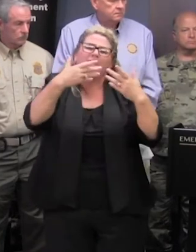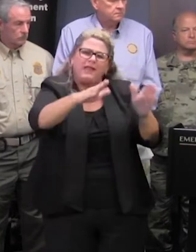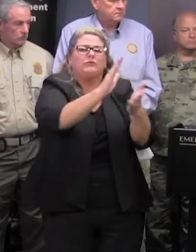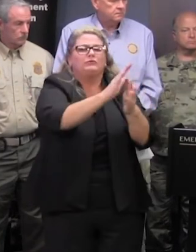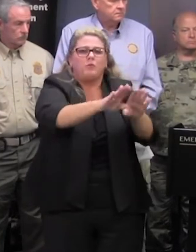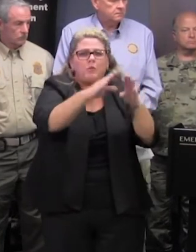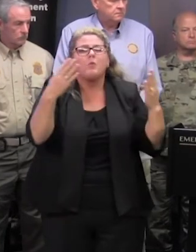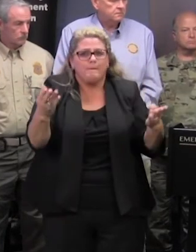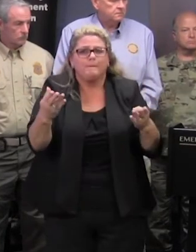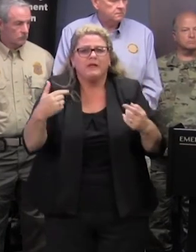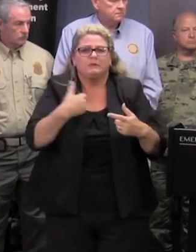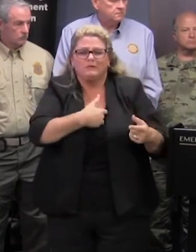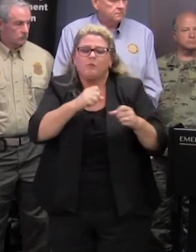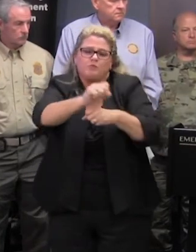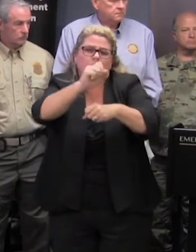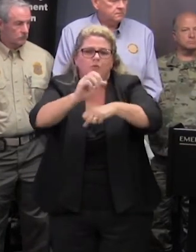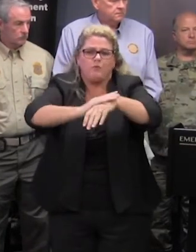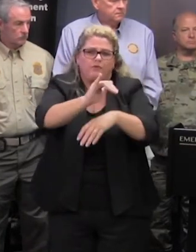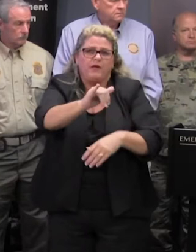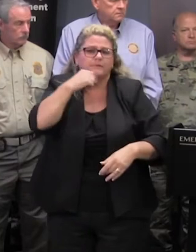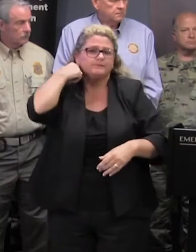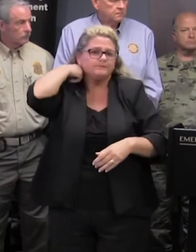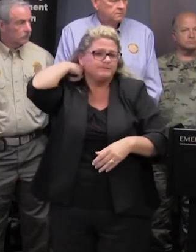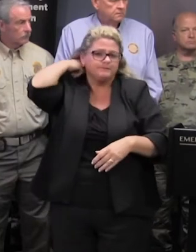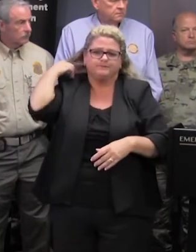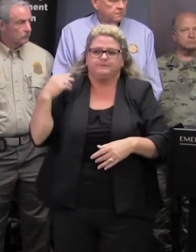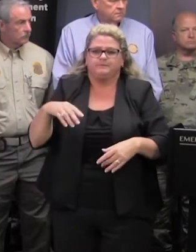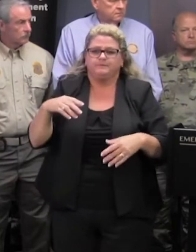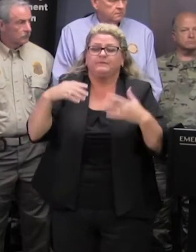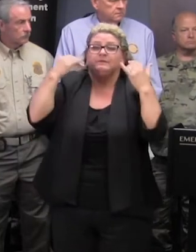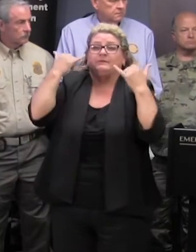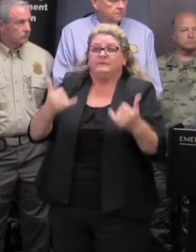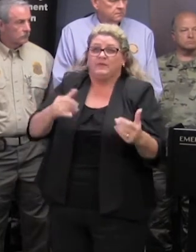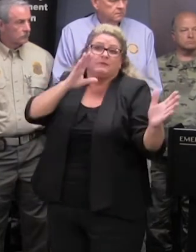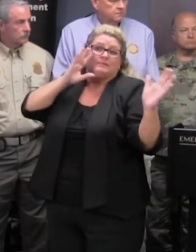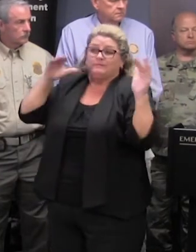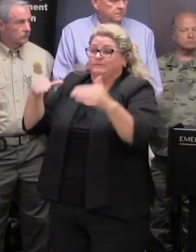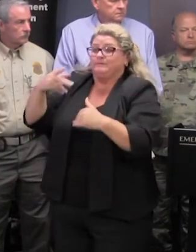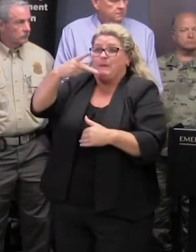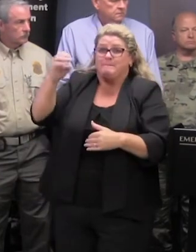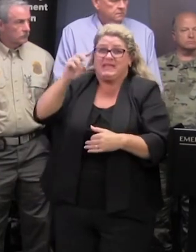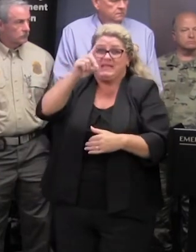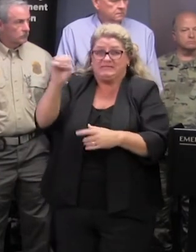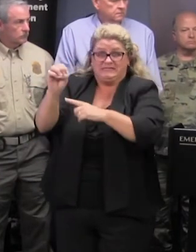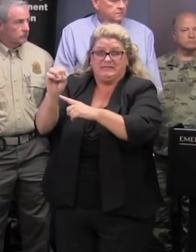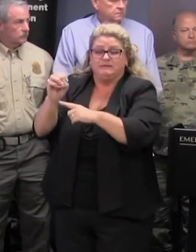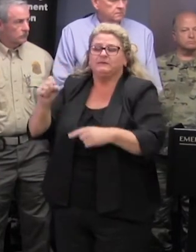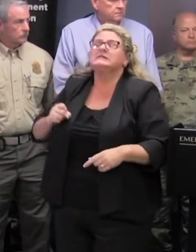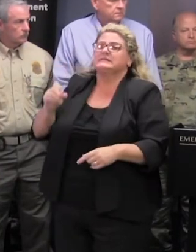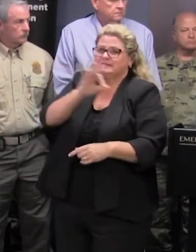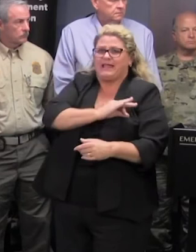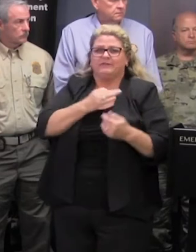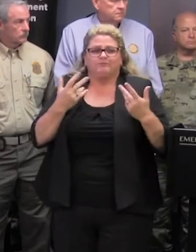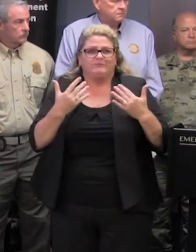school so they can resume normal operations as we shift our resources toward the pd we have staff on standby